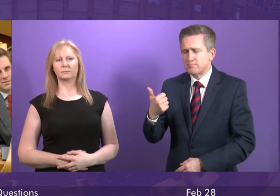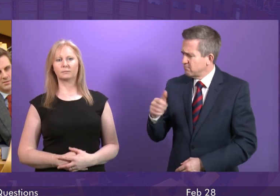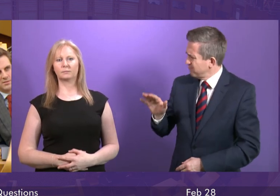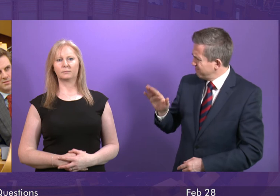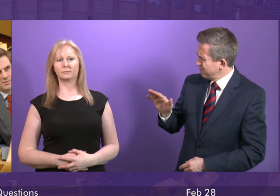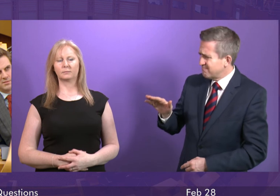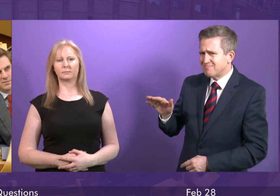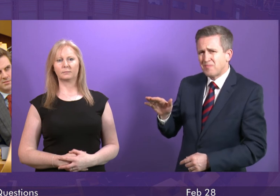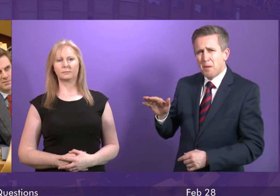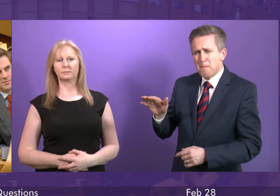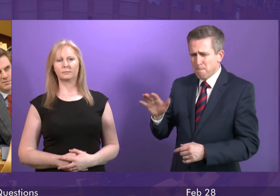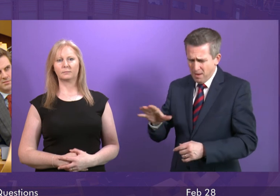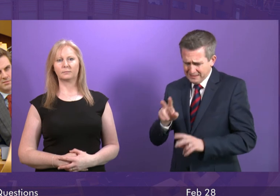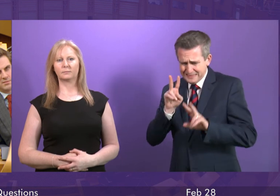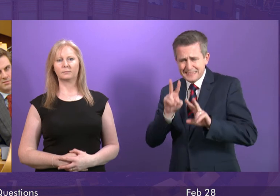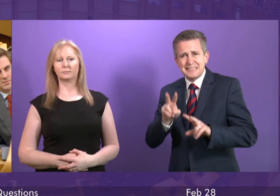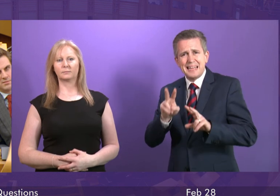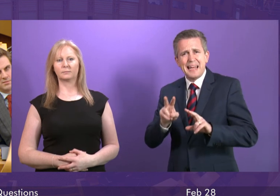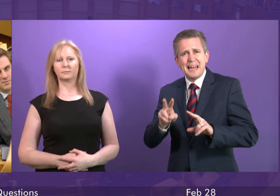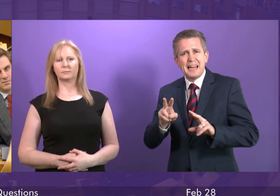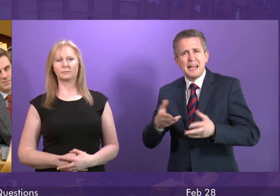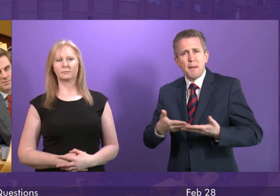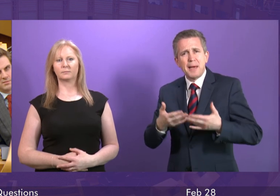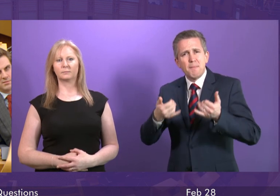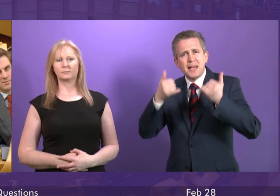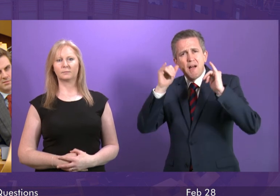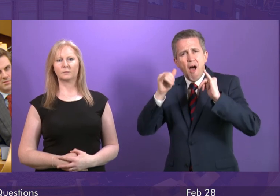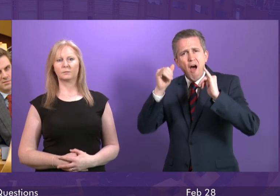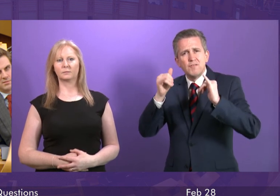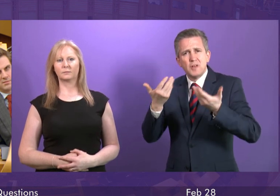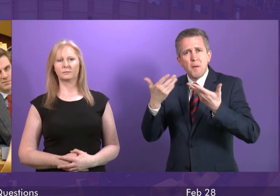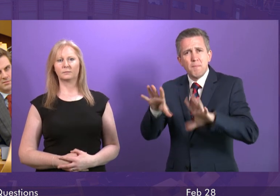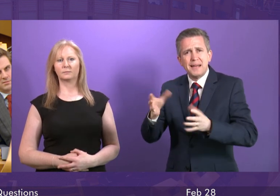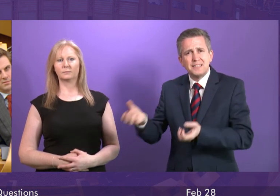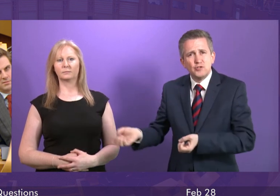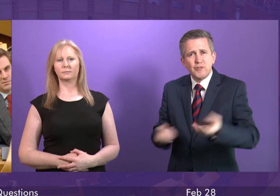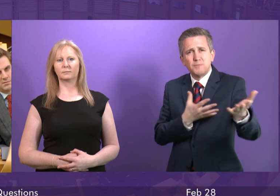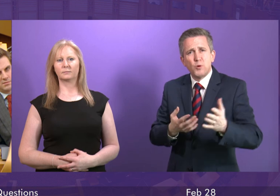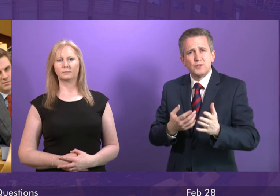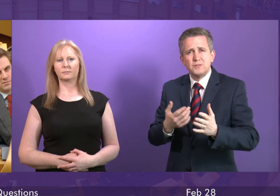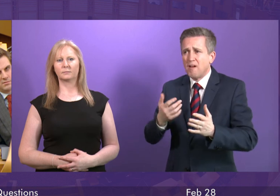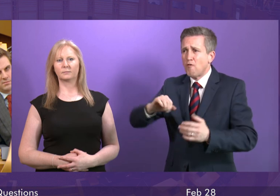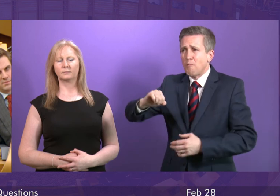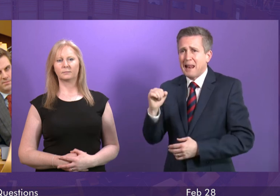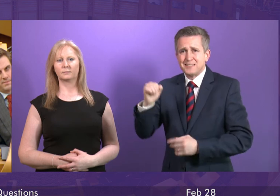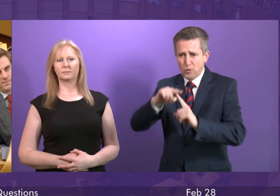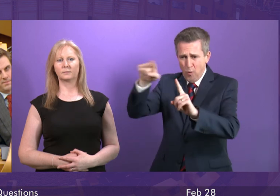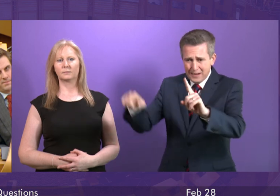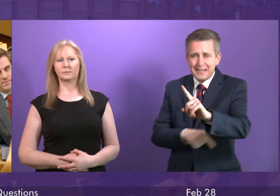scenes of weeks-old unwanted calves being transported hundreds of miles for hours on end from Scotland to Ramsgate to then be shipped abroad